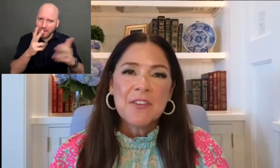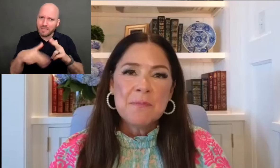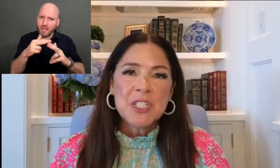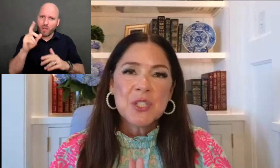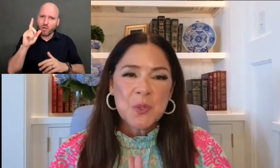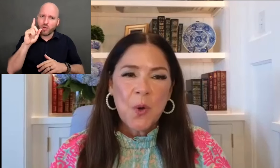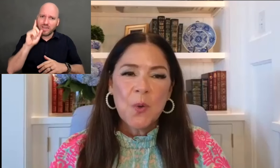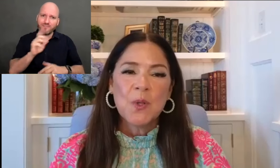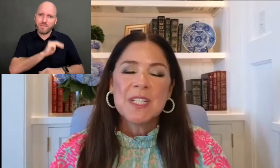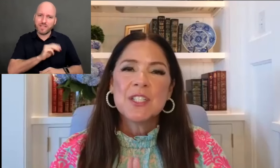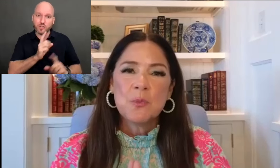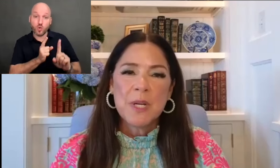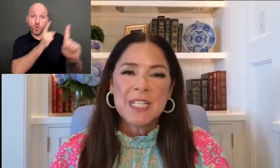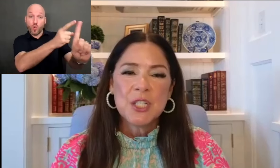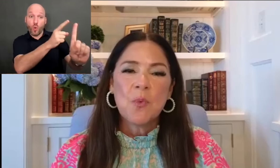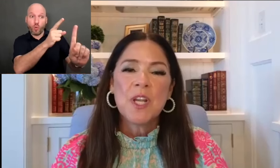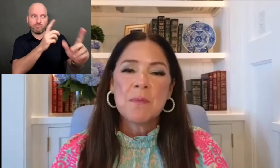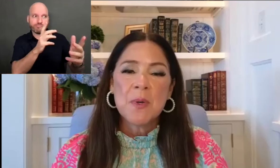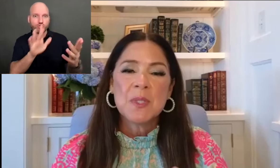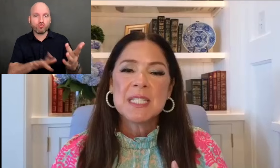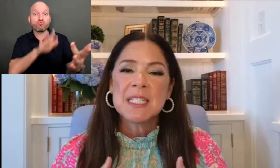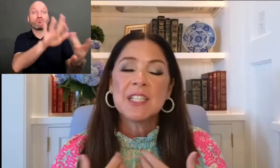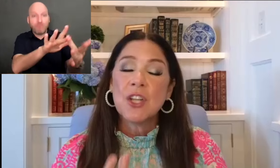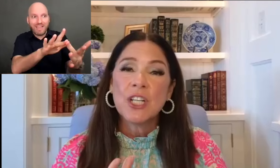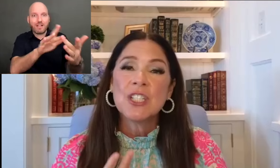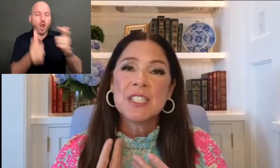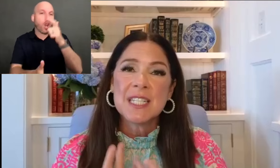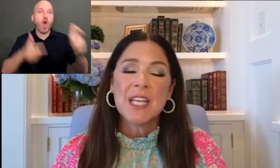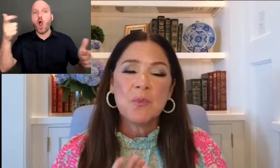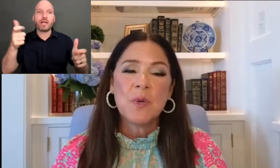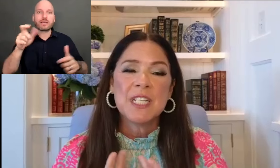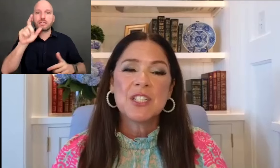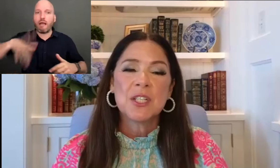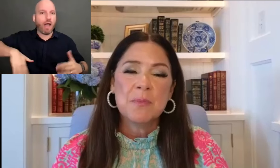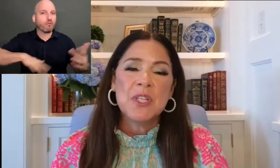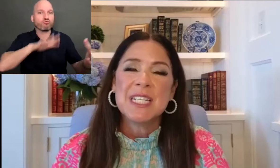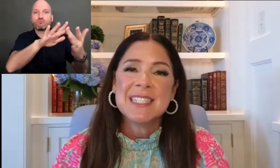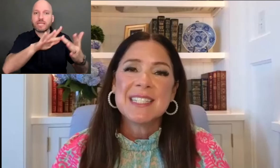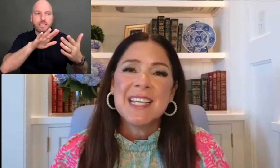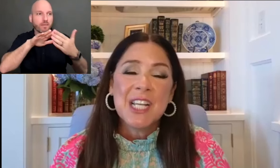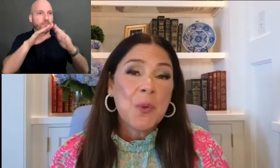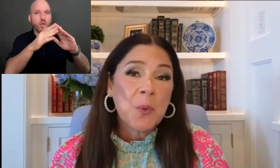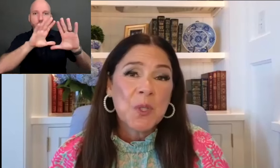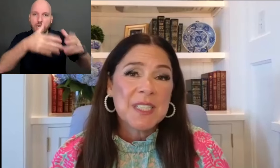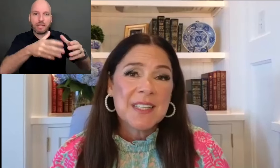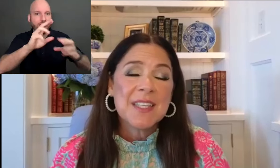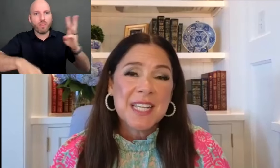Mission's goal to reach one of the most, the largest unreached communities in the world, the deaf.